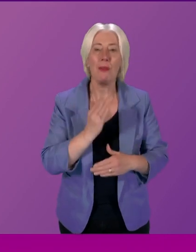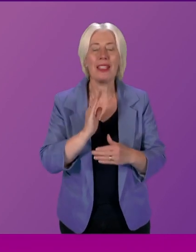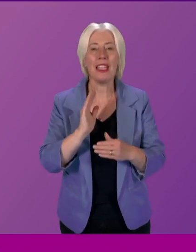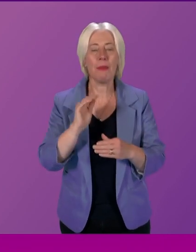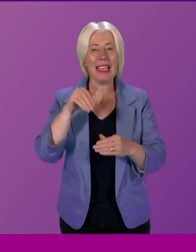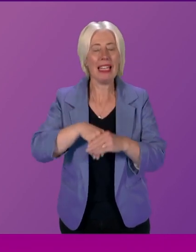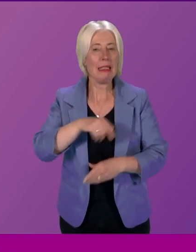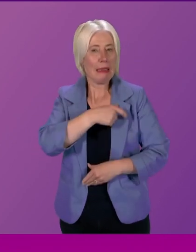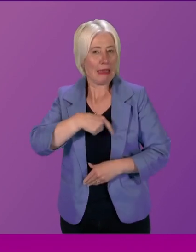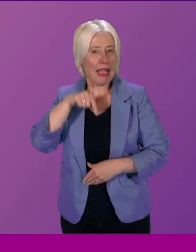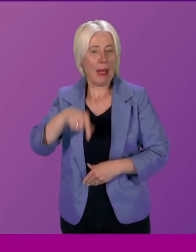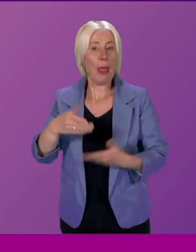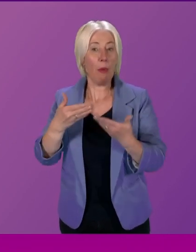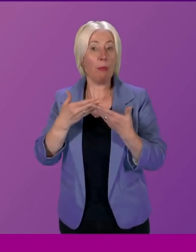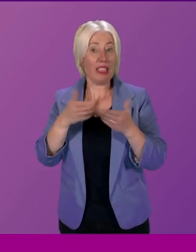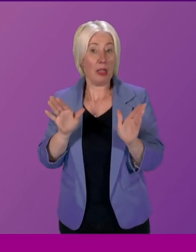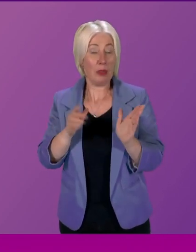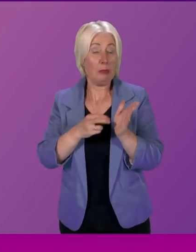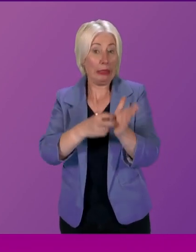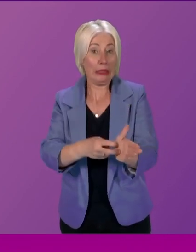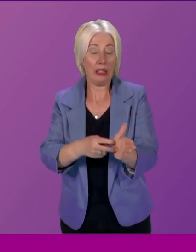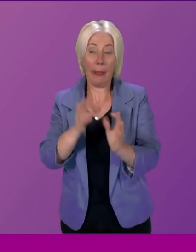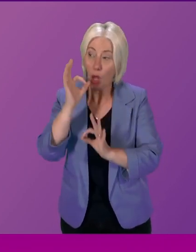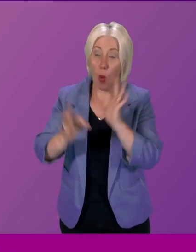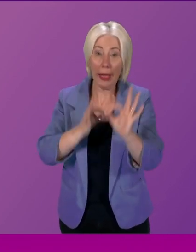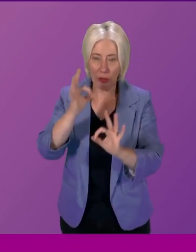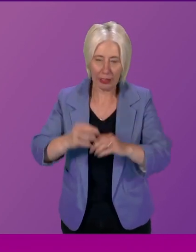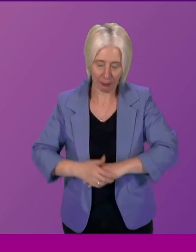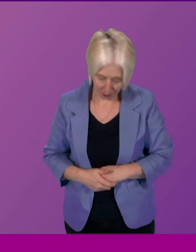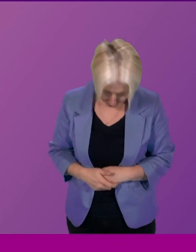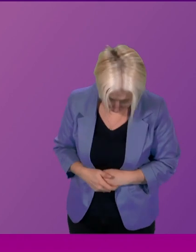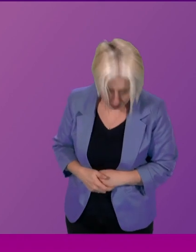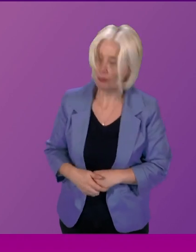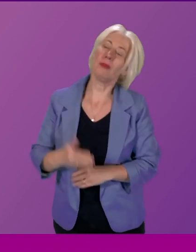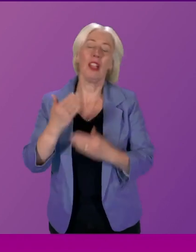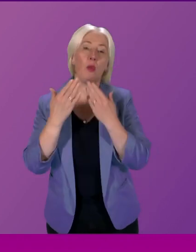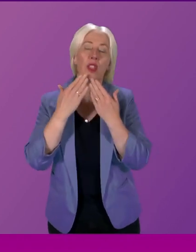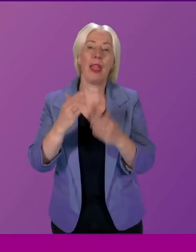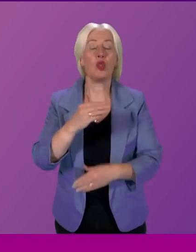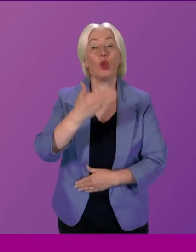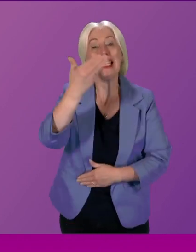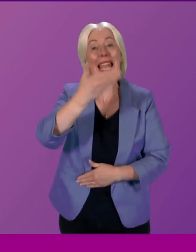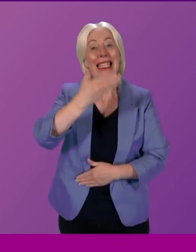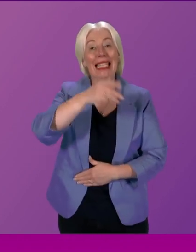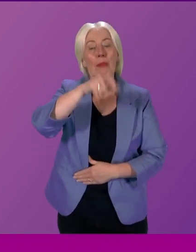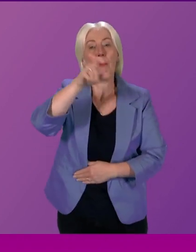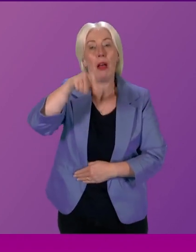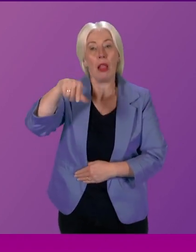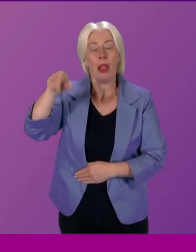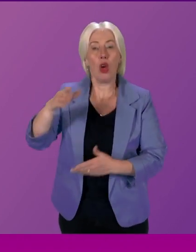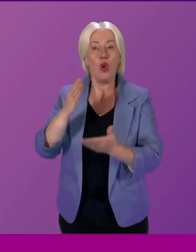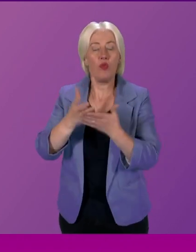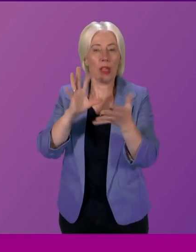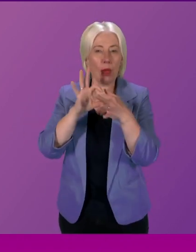Committee's Public Participation Inquiry, with a particular thanks to the 19 individuals who worked